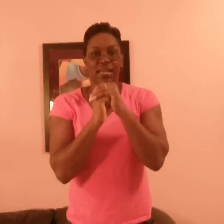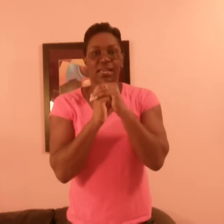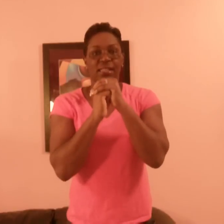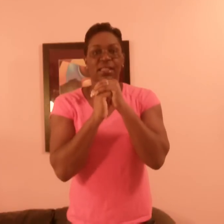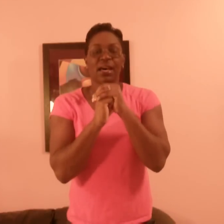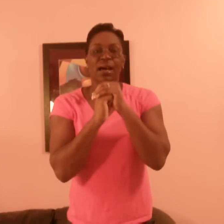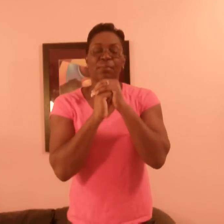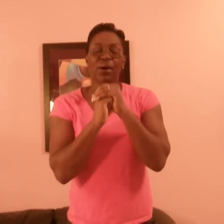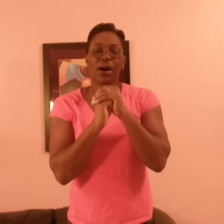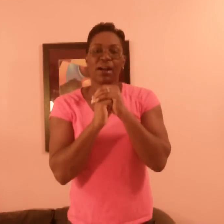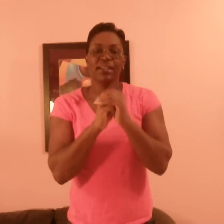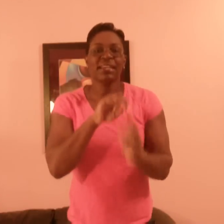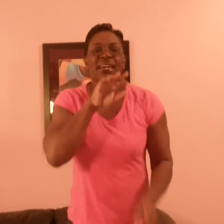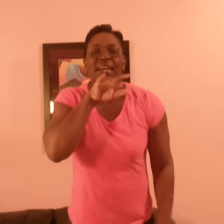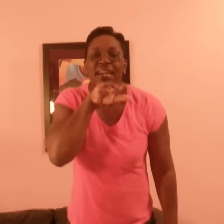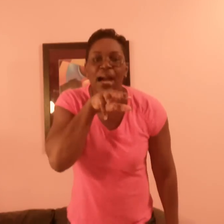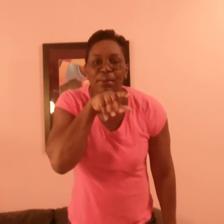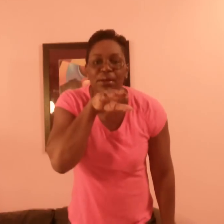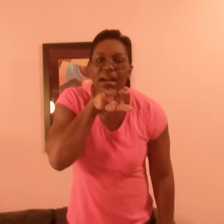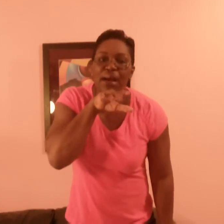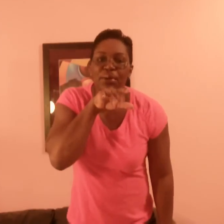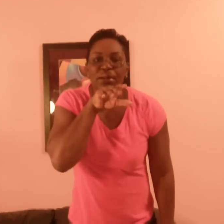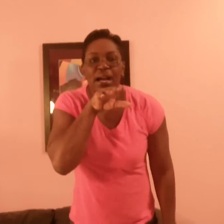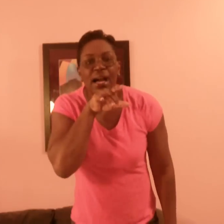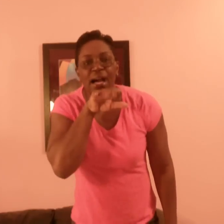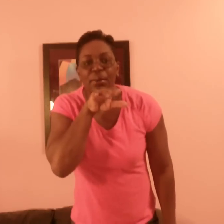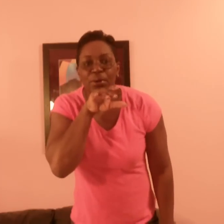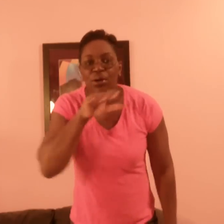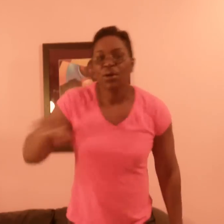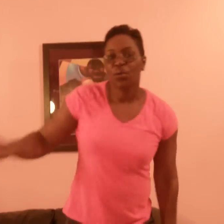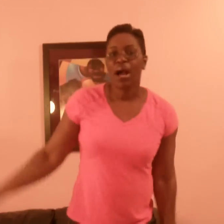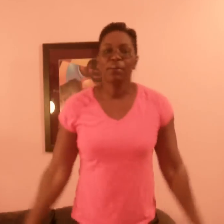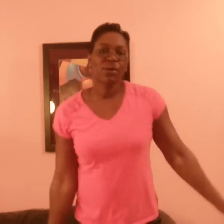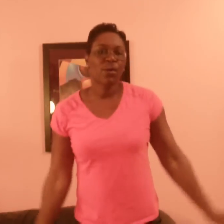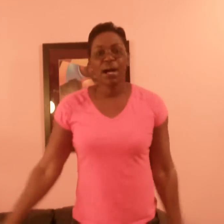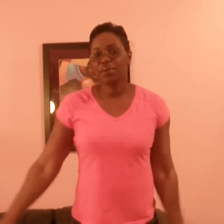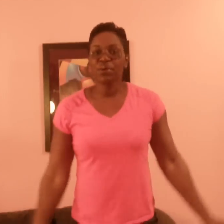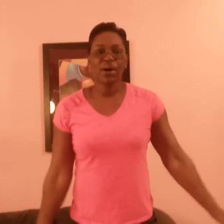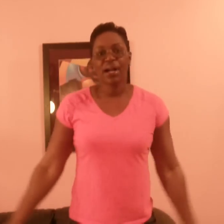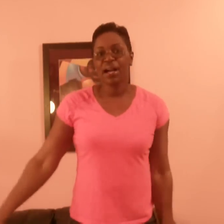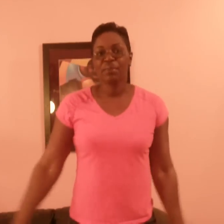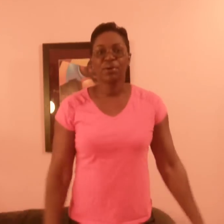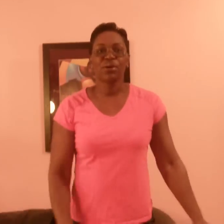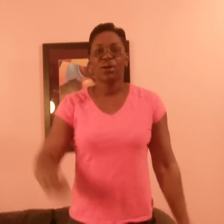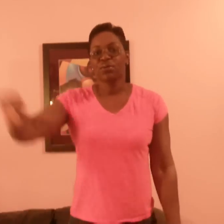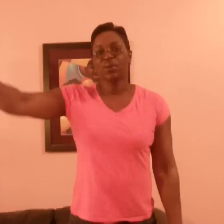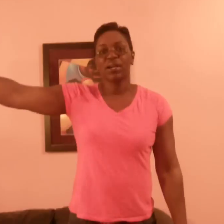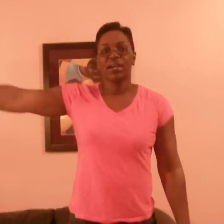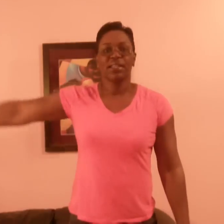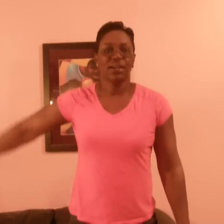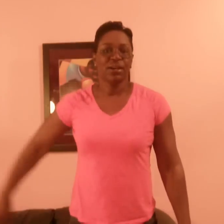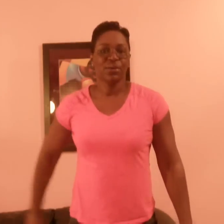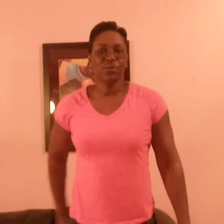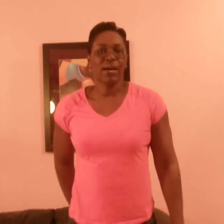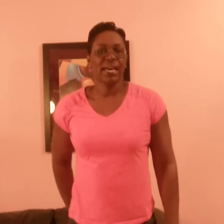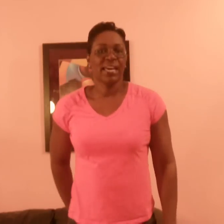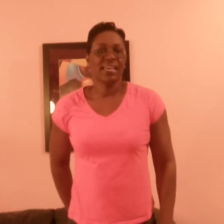in the barn Gobble, gobble, gobble Wobble, wobble, wobble Run away,